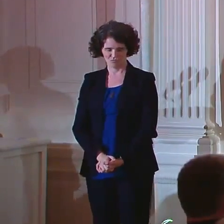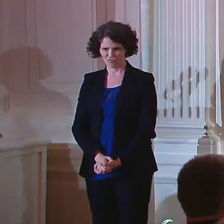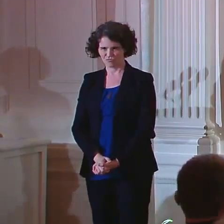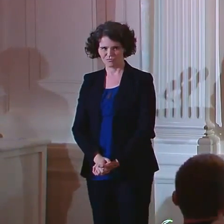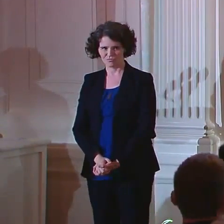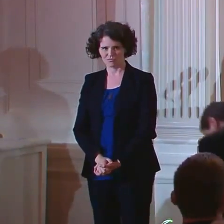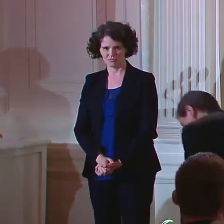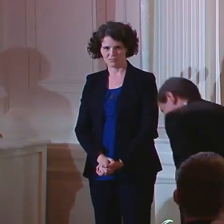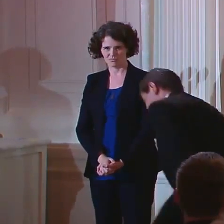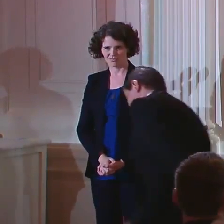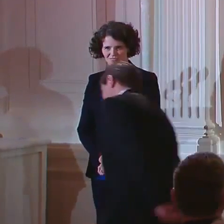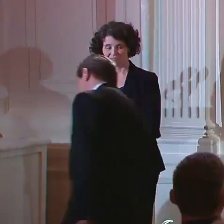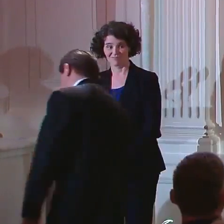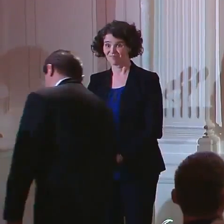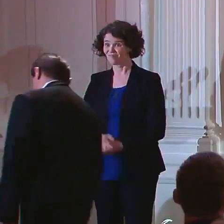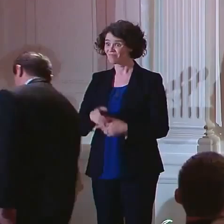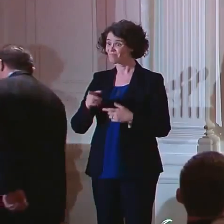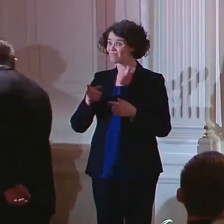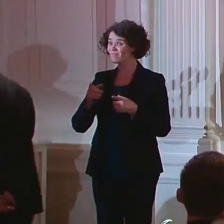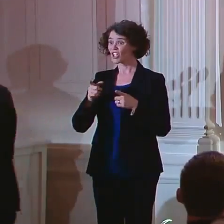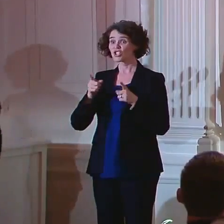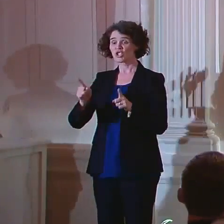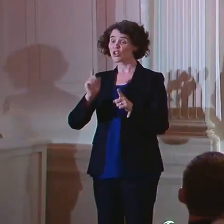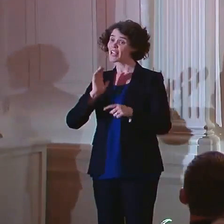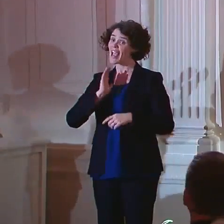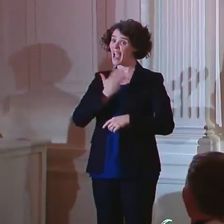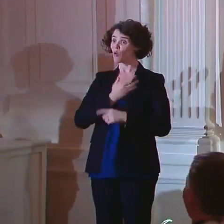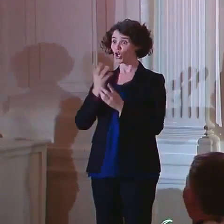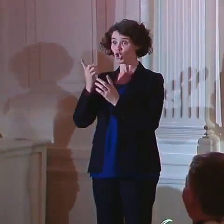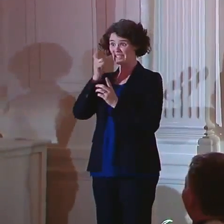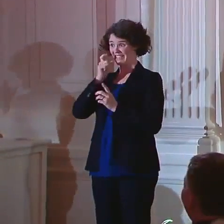By the way, during the receiving line, Loretta and Michelle compared arms.